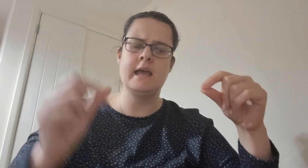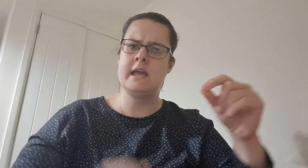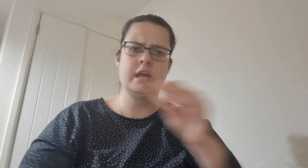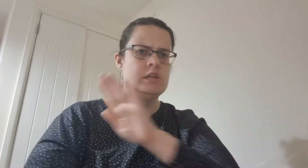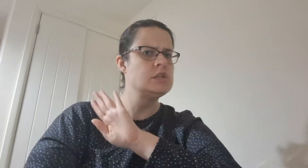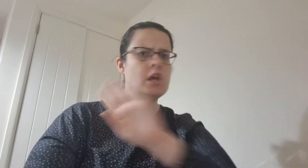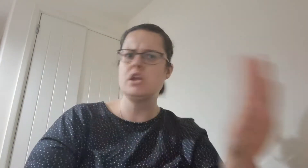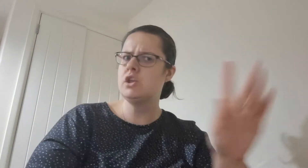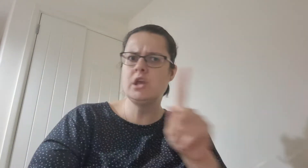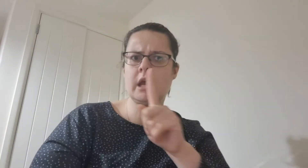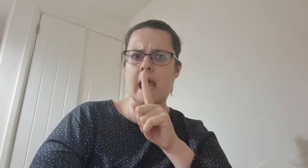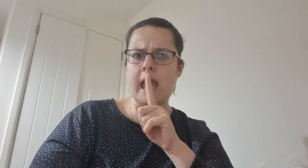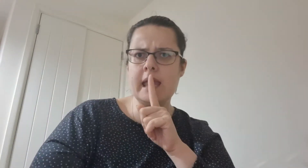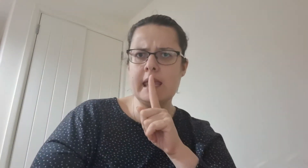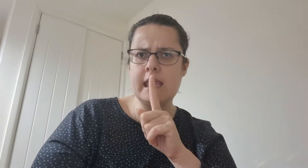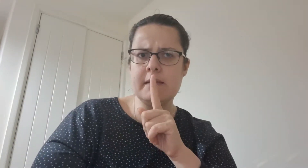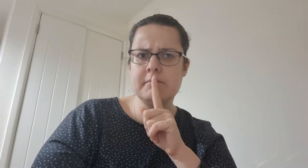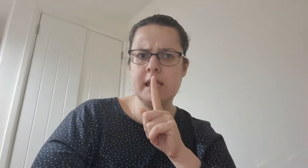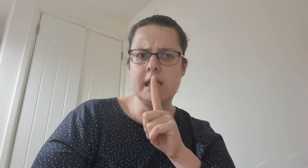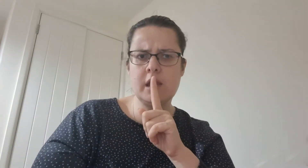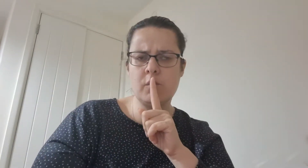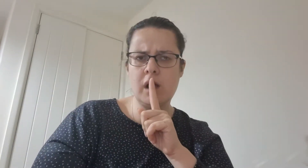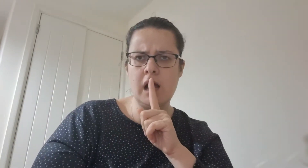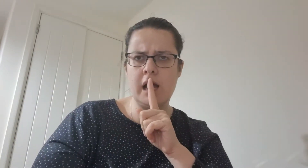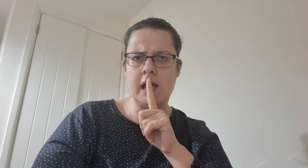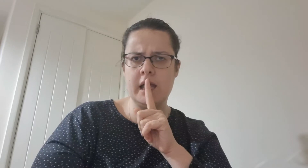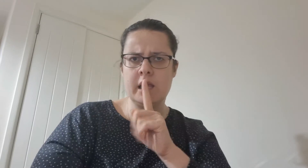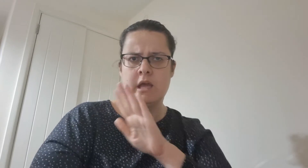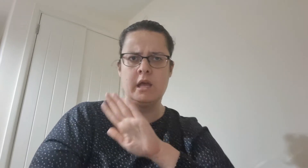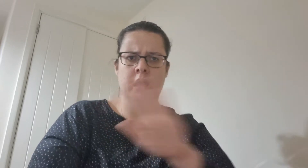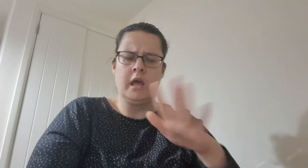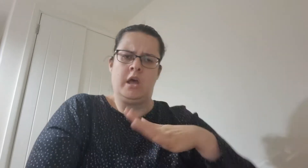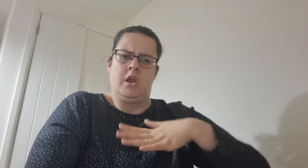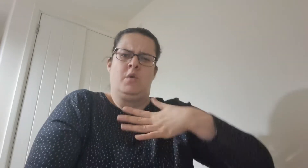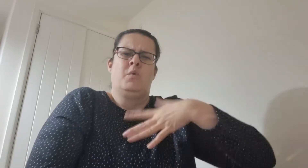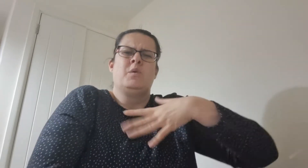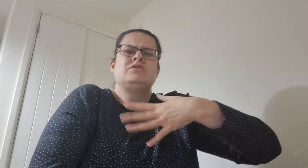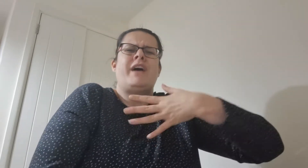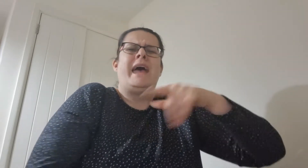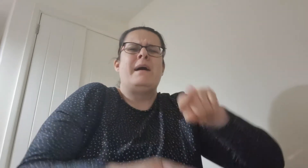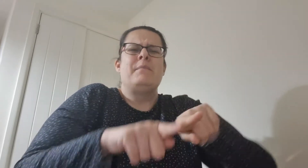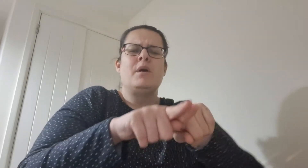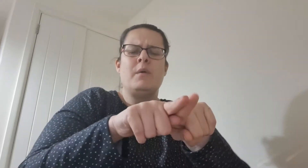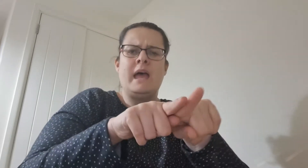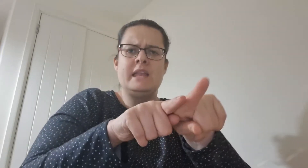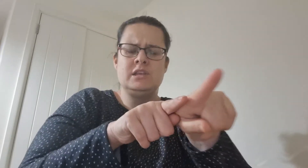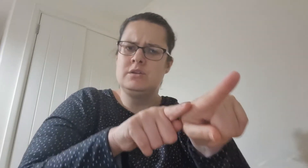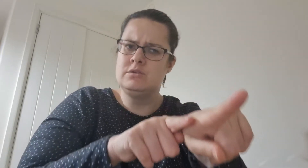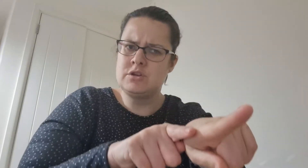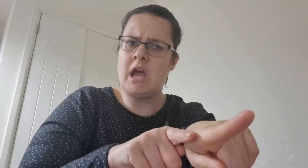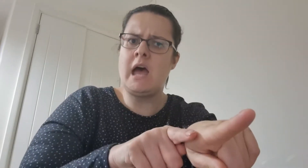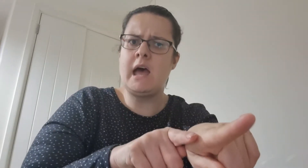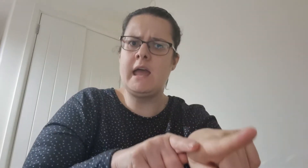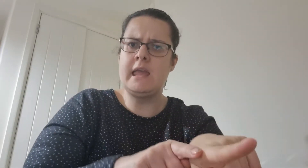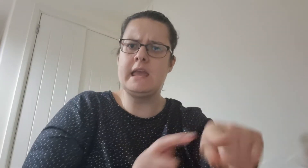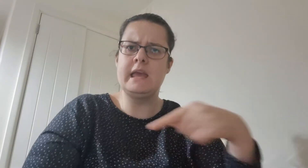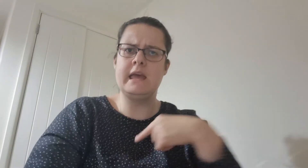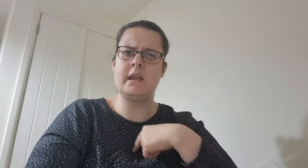you can't keep me quiet Won't tremble when you try it,